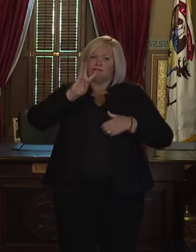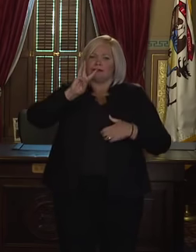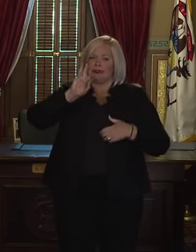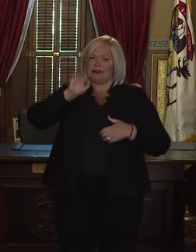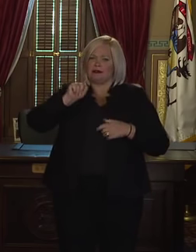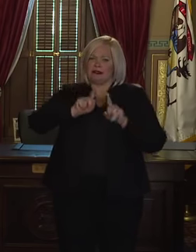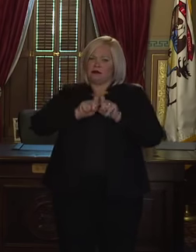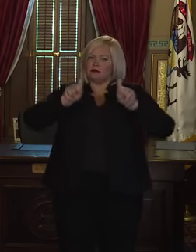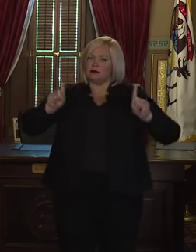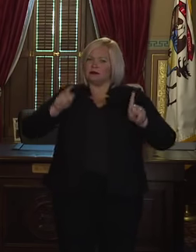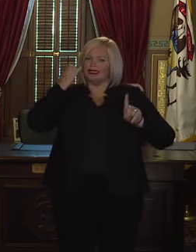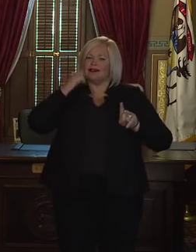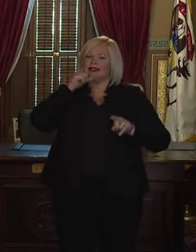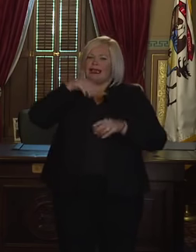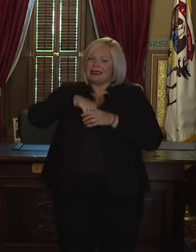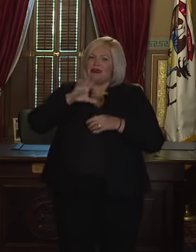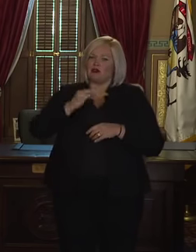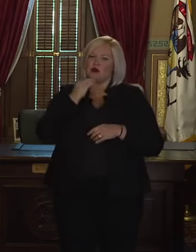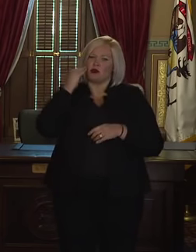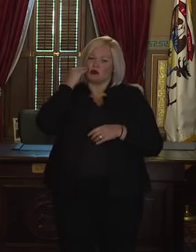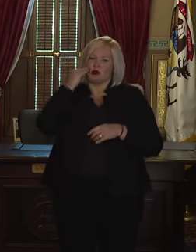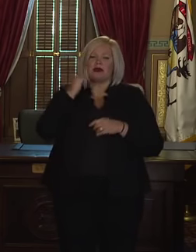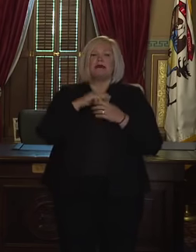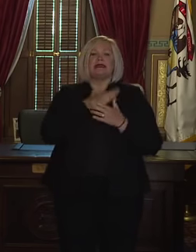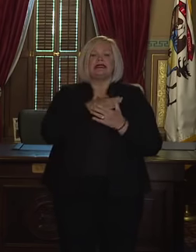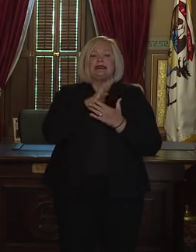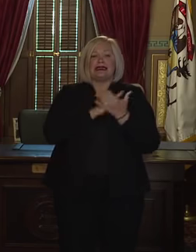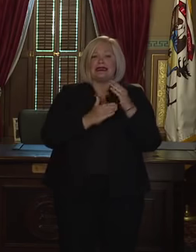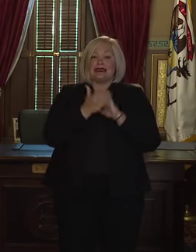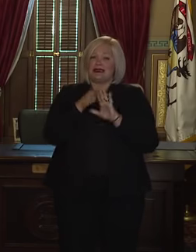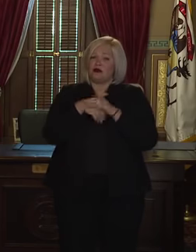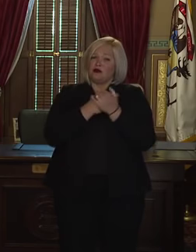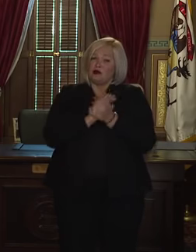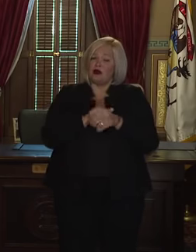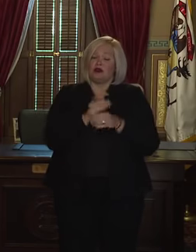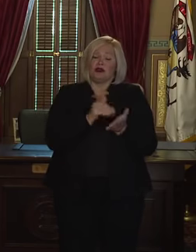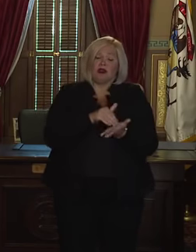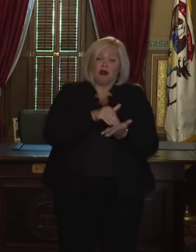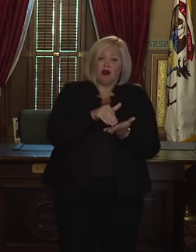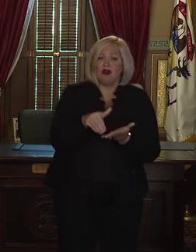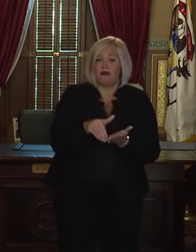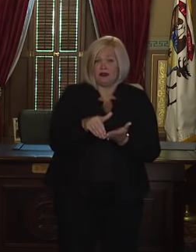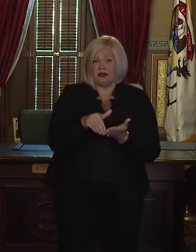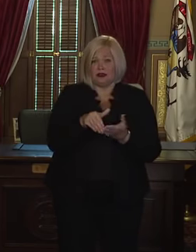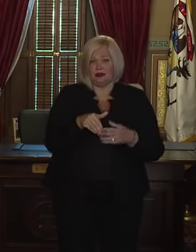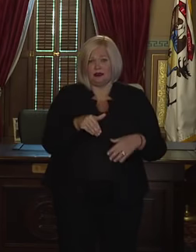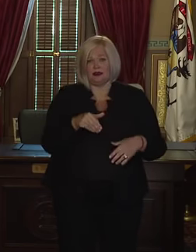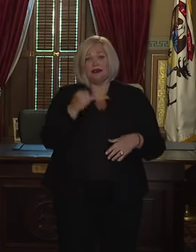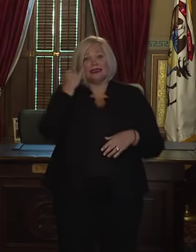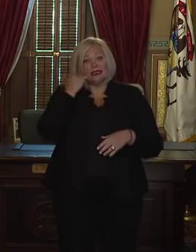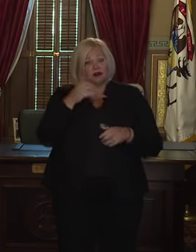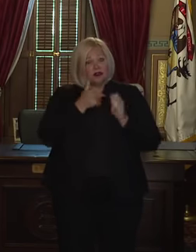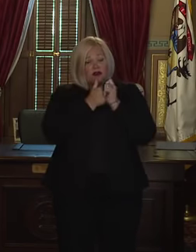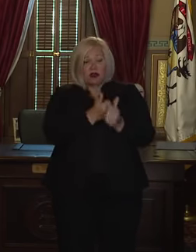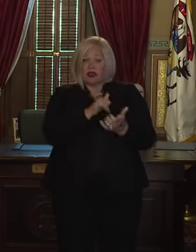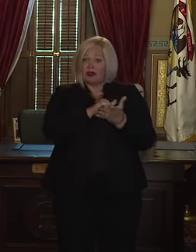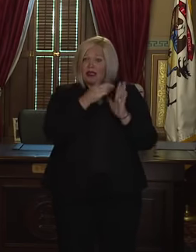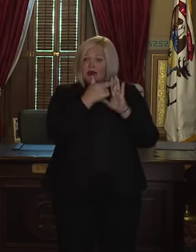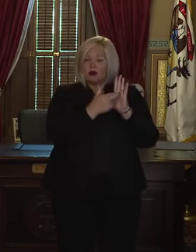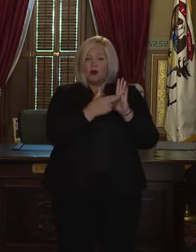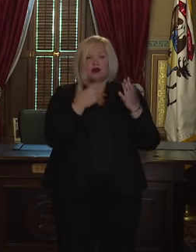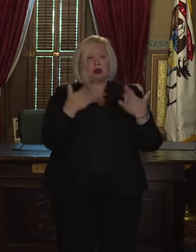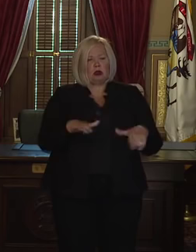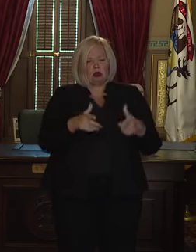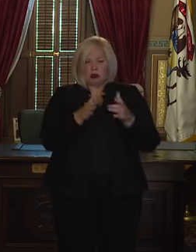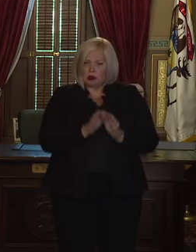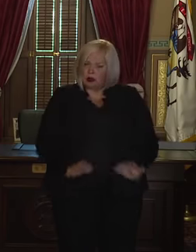people you don't live with, and wash your hands frequently. Taking this action is essential to